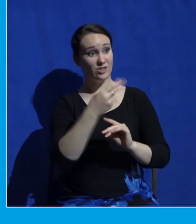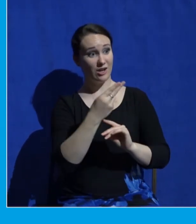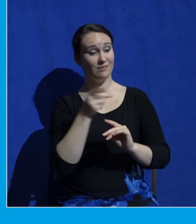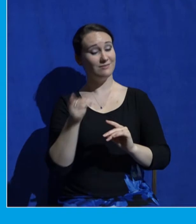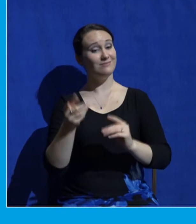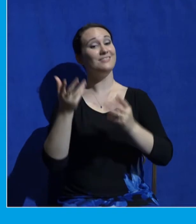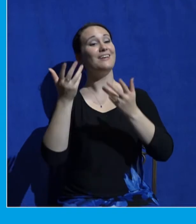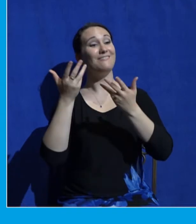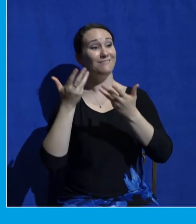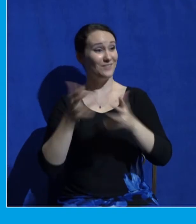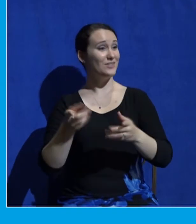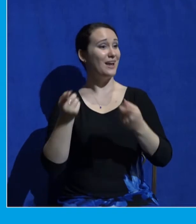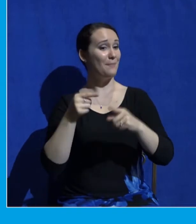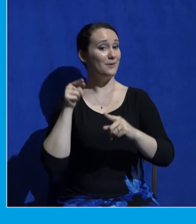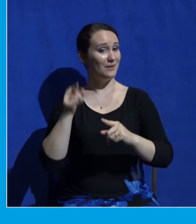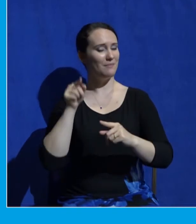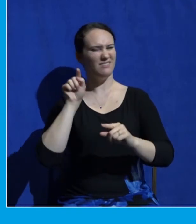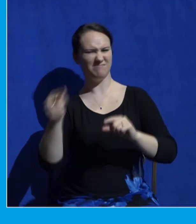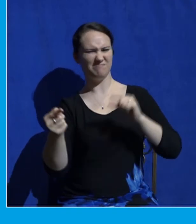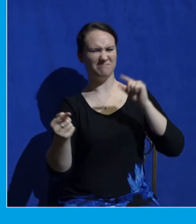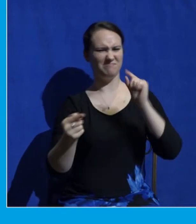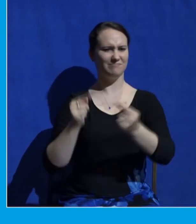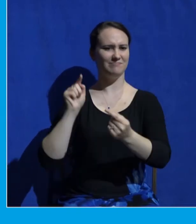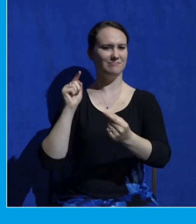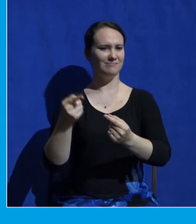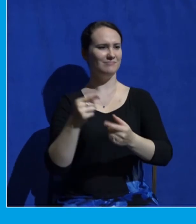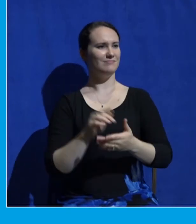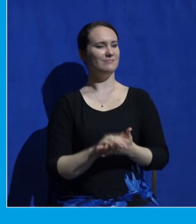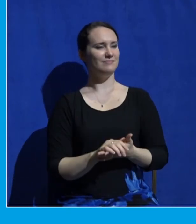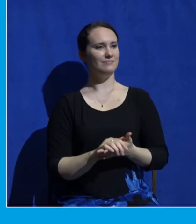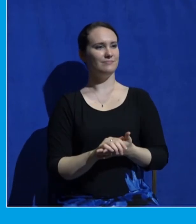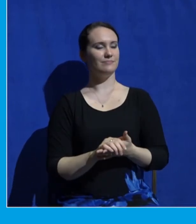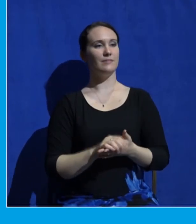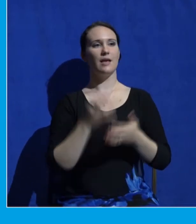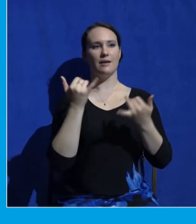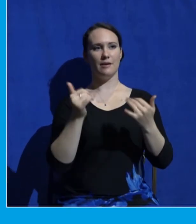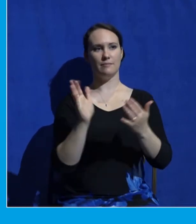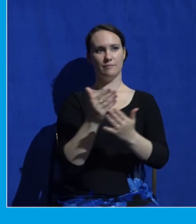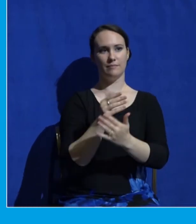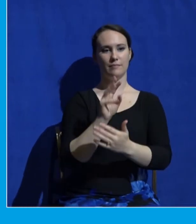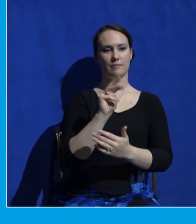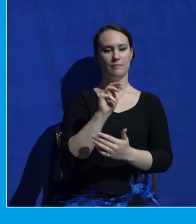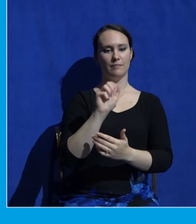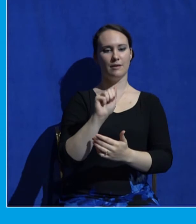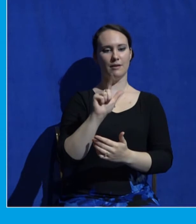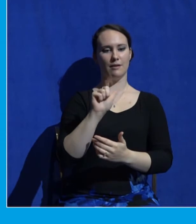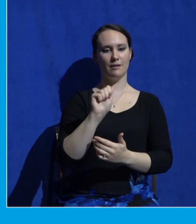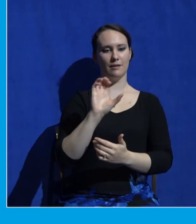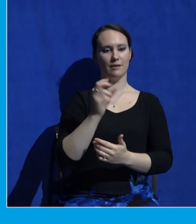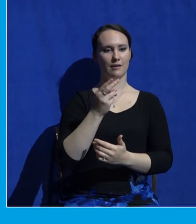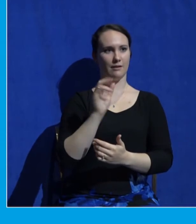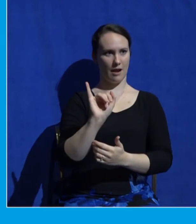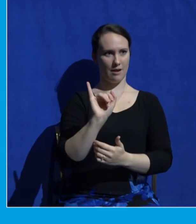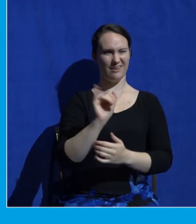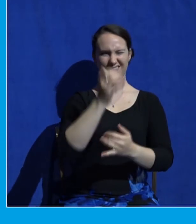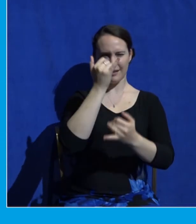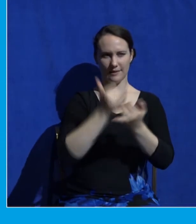Malachi chapter 4, verse 4, this is the very last chapter in the Old Testament. So right before we're introduced to Jesus in the New Testament, this is what we read about.